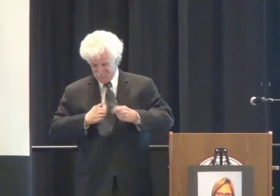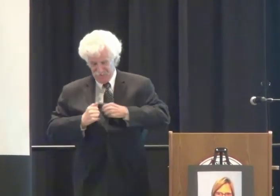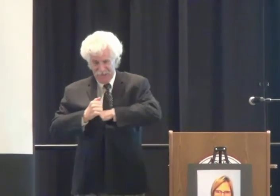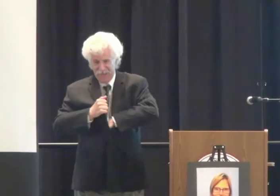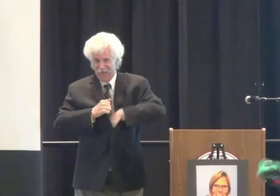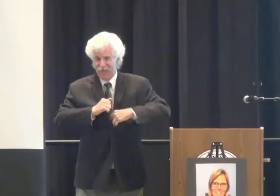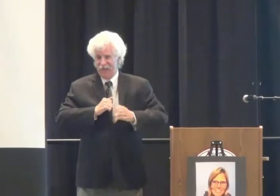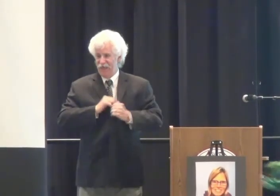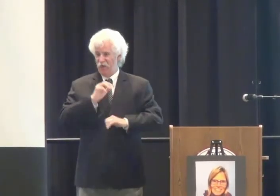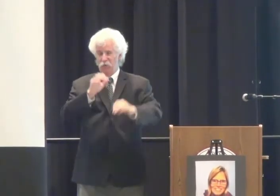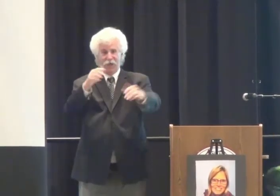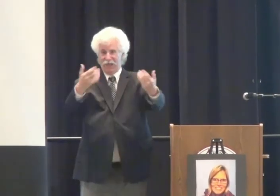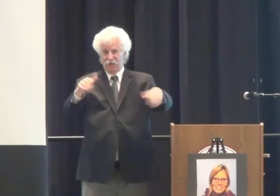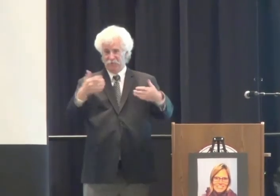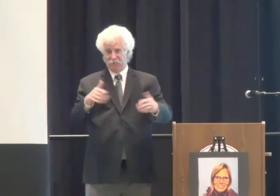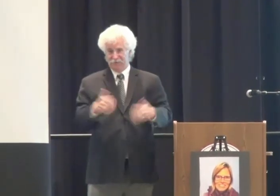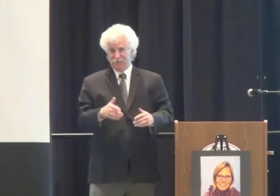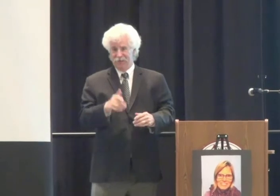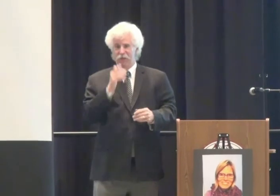Four times. Wow.